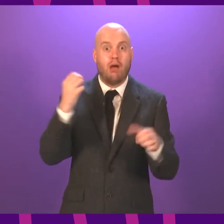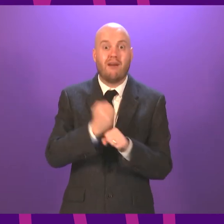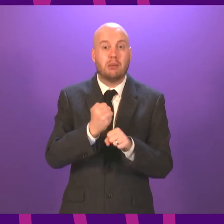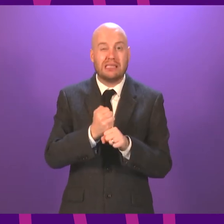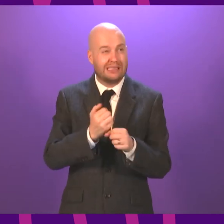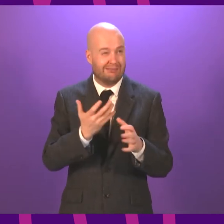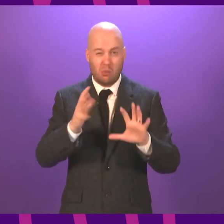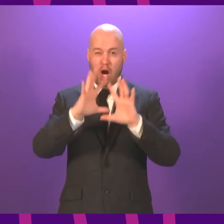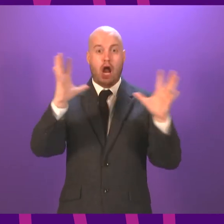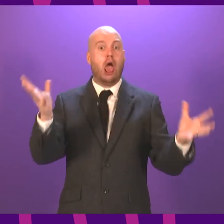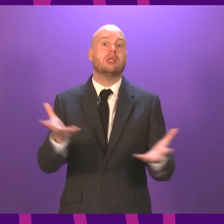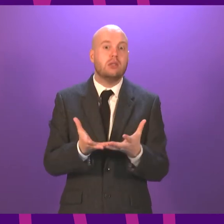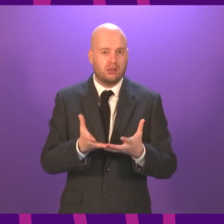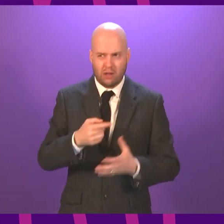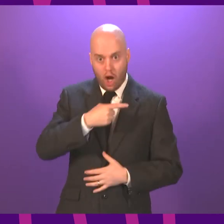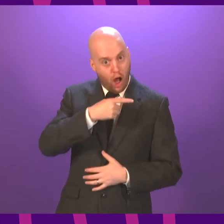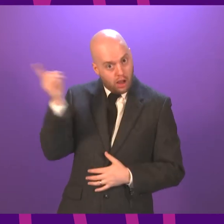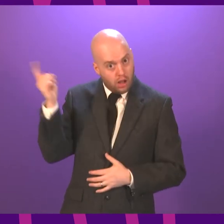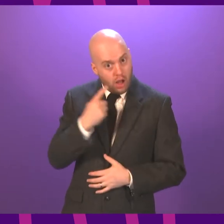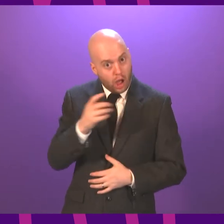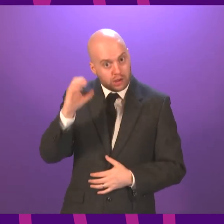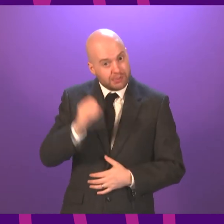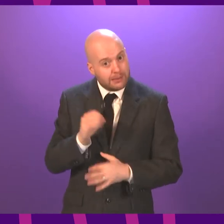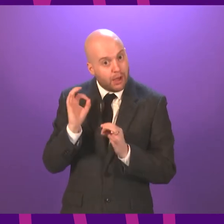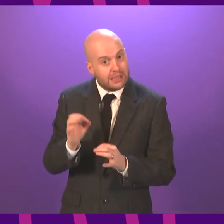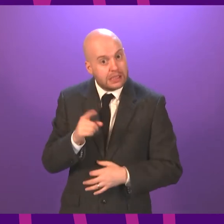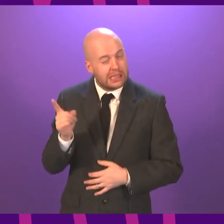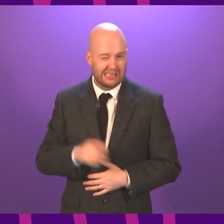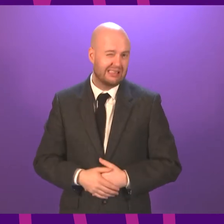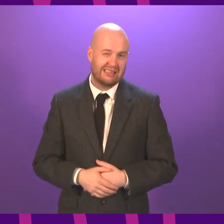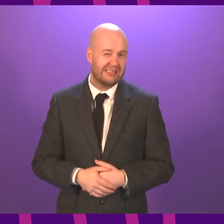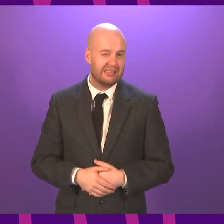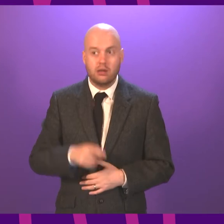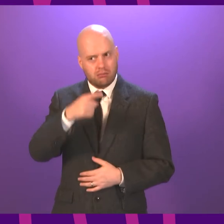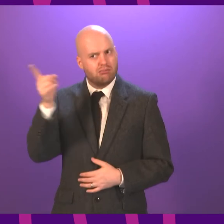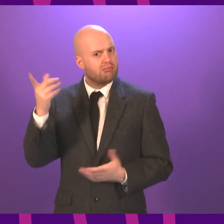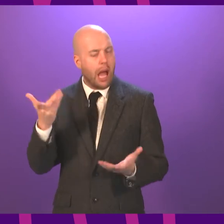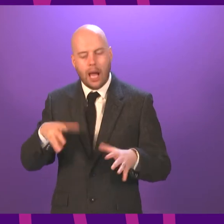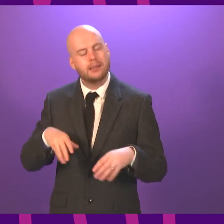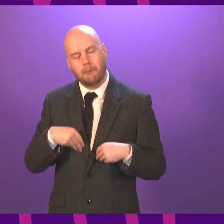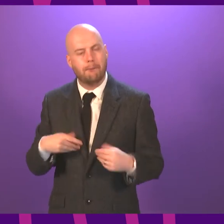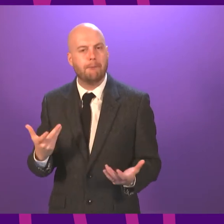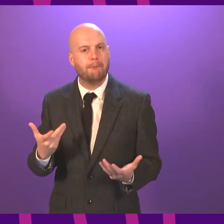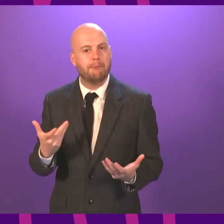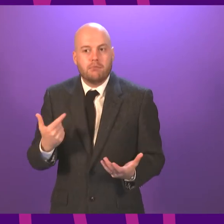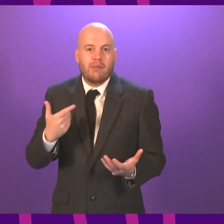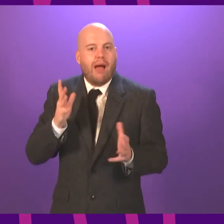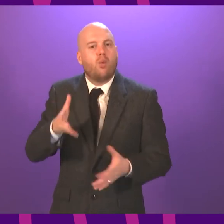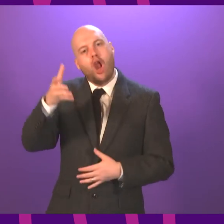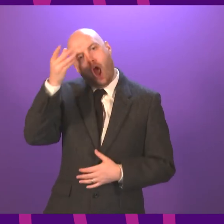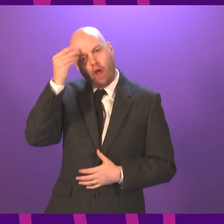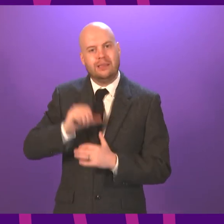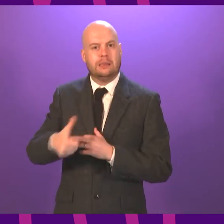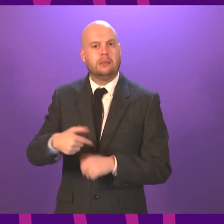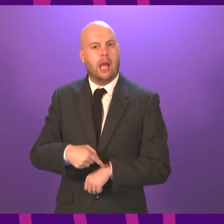everything right and a willingness – not just a willingness, a desire to face up to that and learn from that. I could paper the walls with bits of papers and timelines.